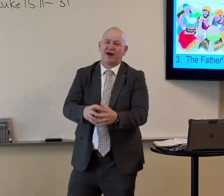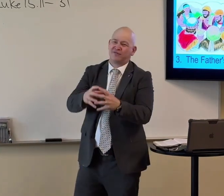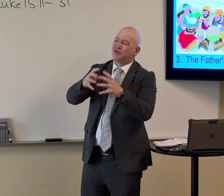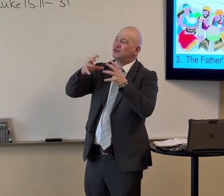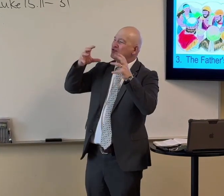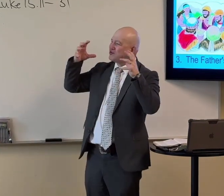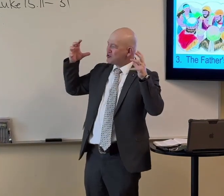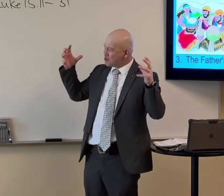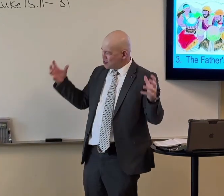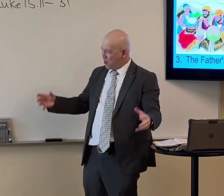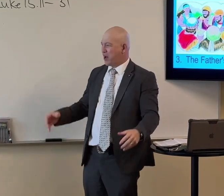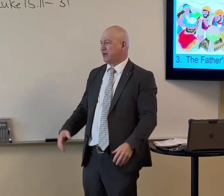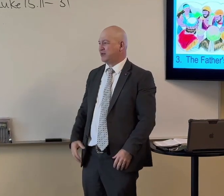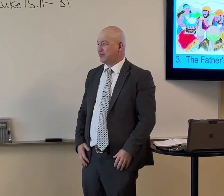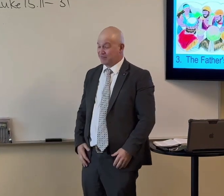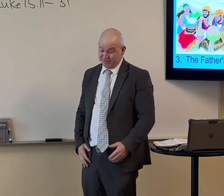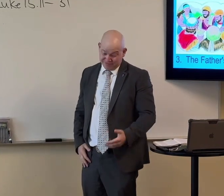This. God's love for us is so great.